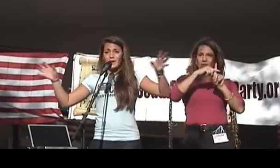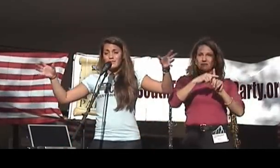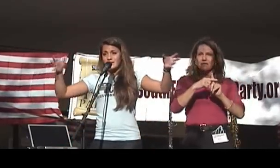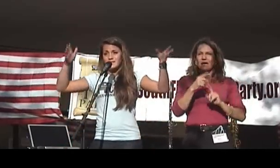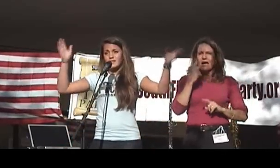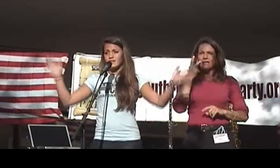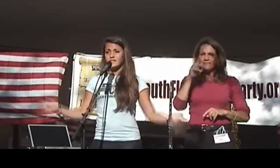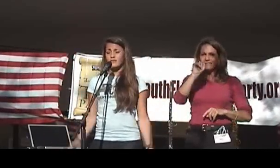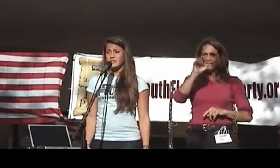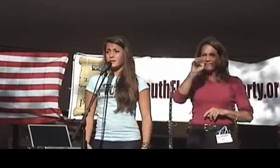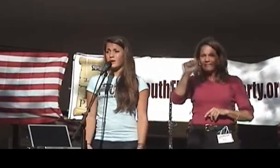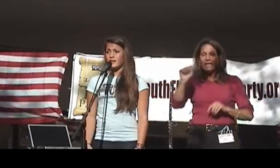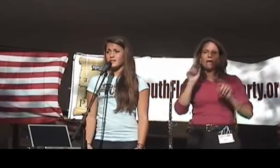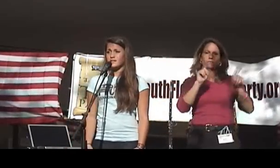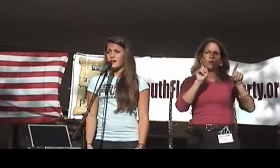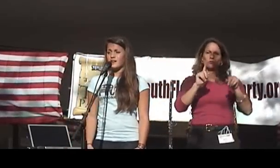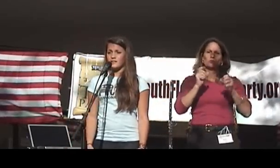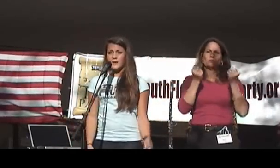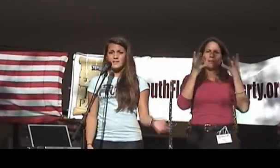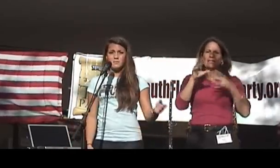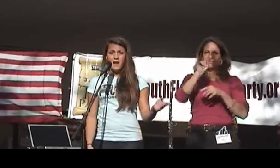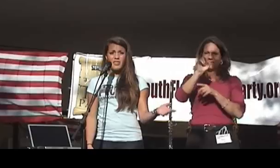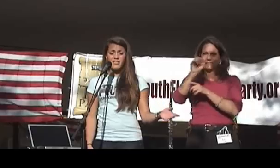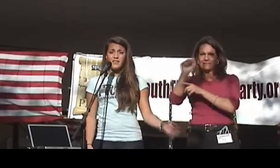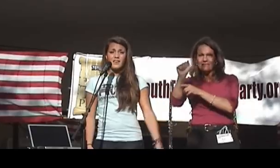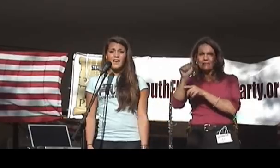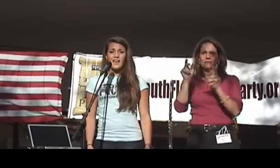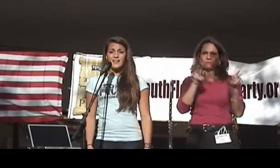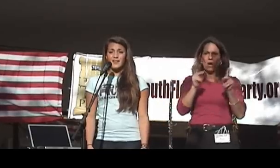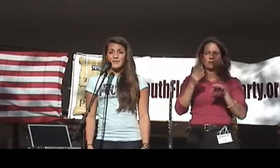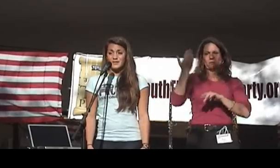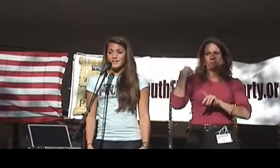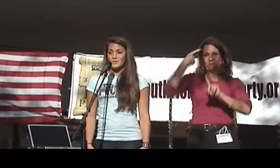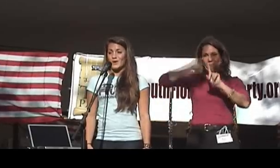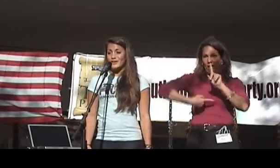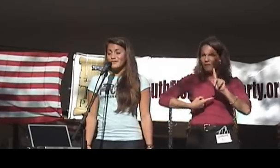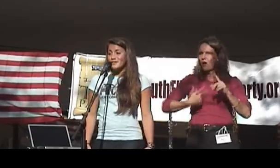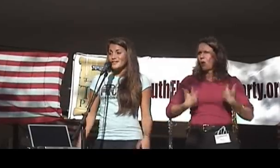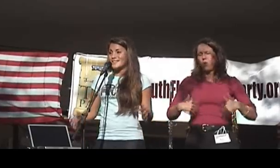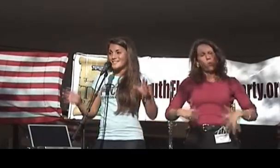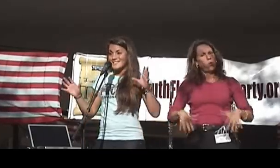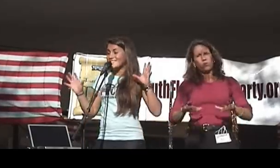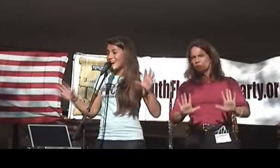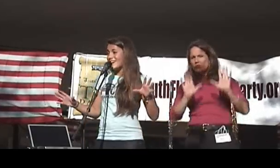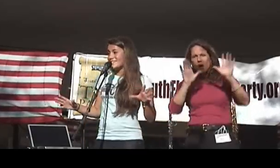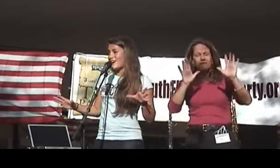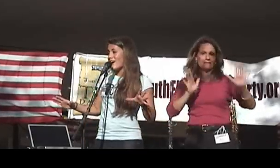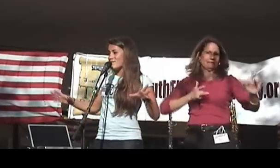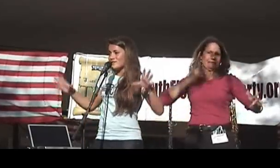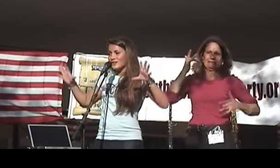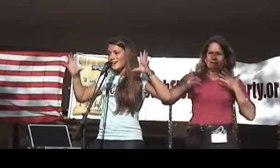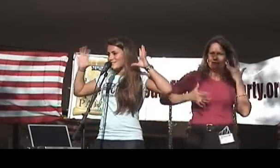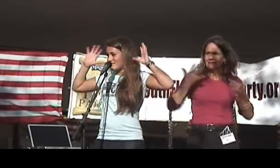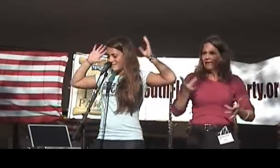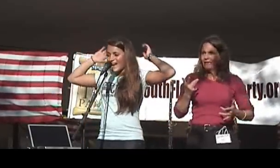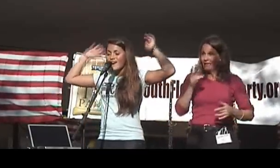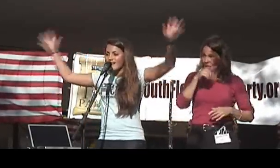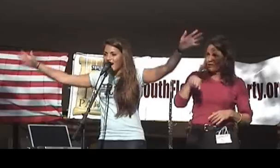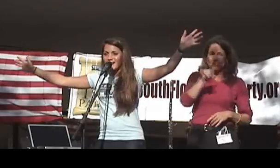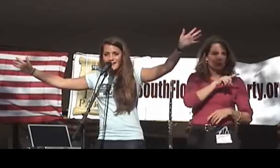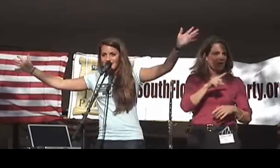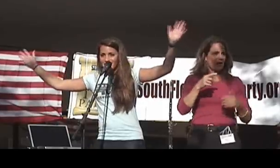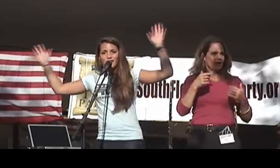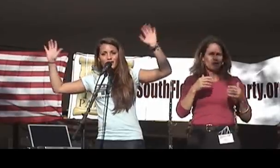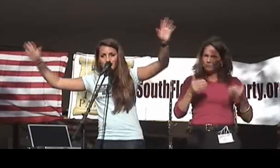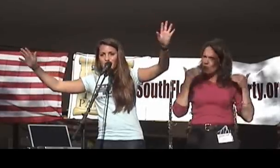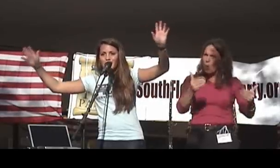see several tea parties the past month. And it's wonderful, and it's an exciting time. And you guys just have